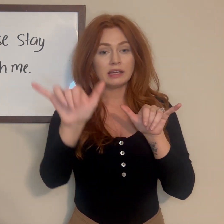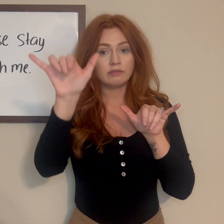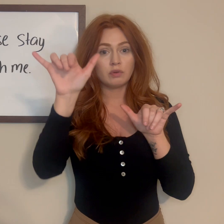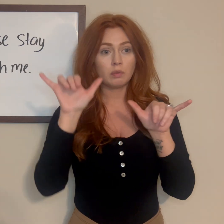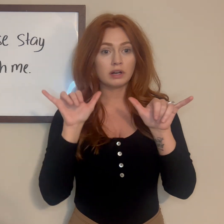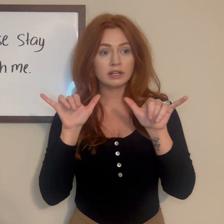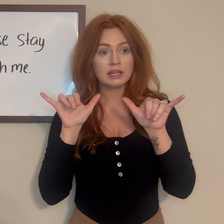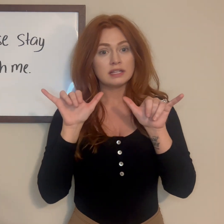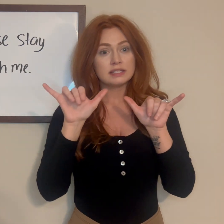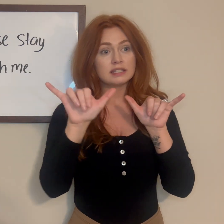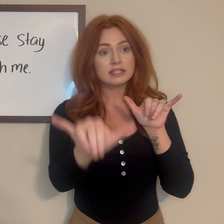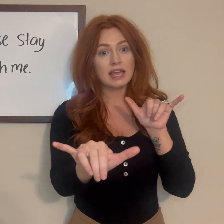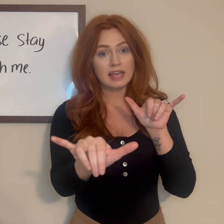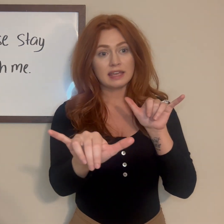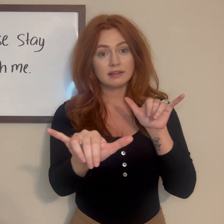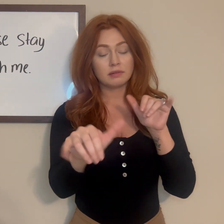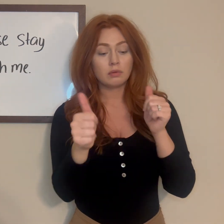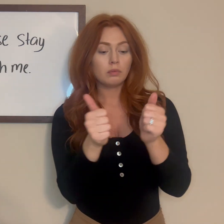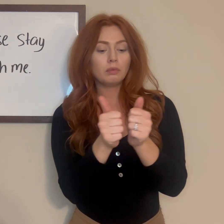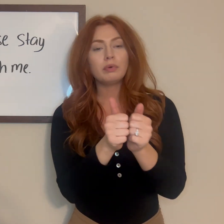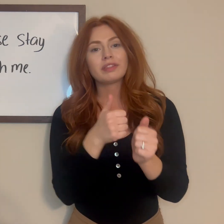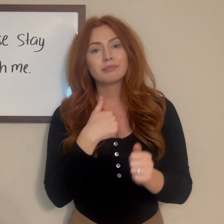forward. Stay with me.